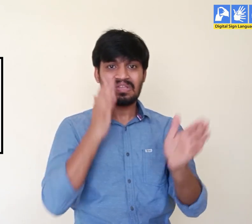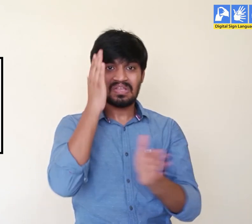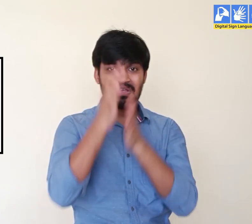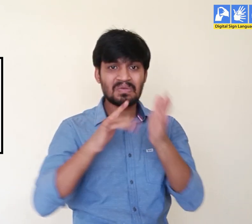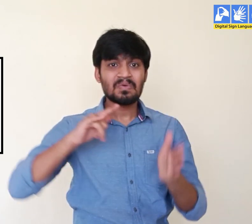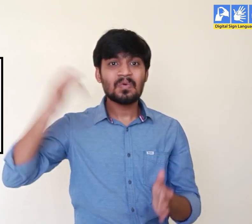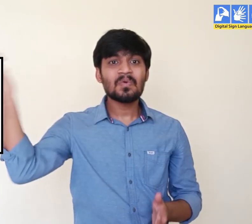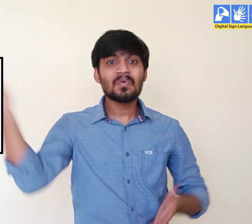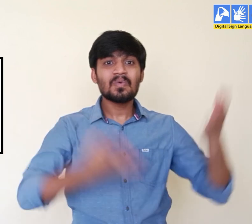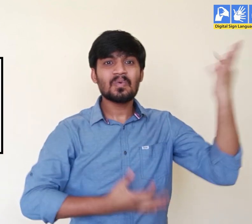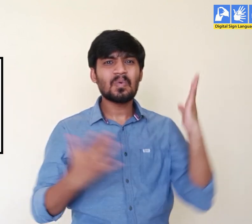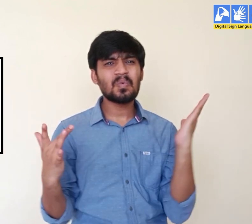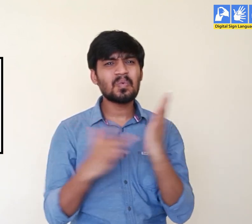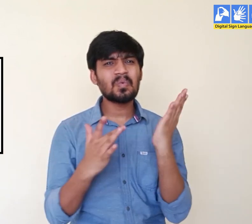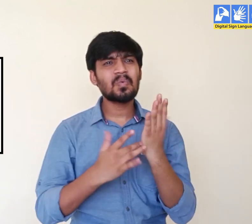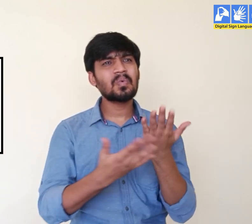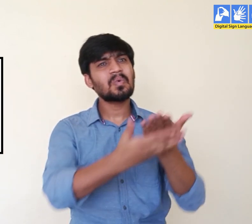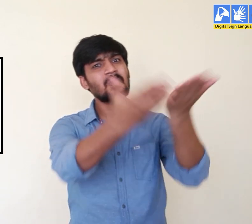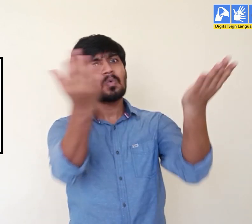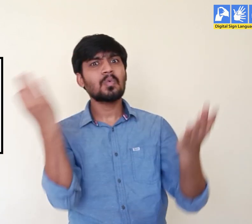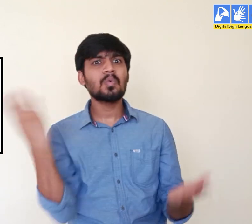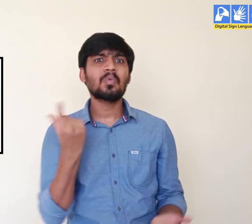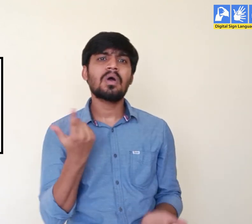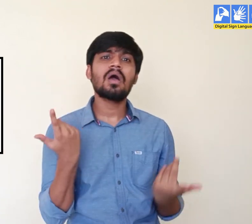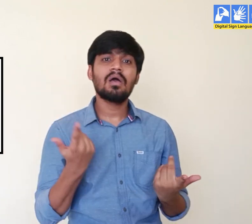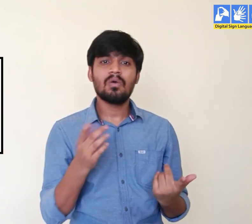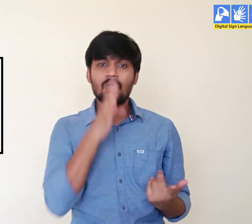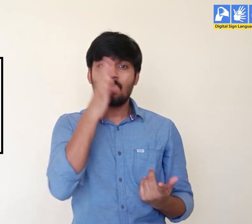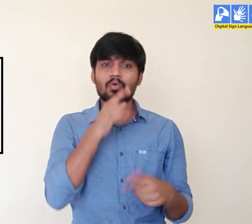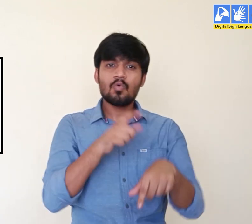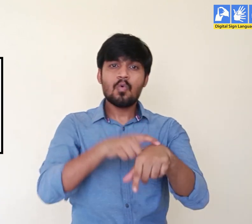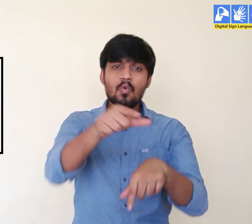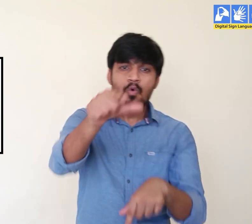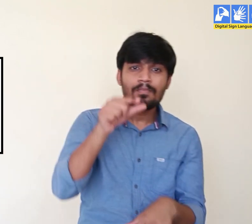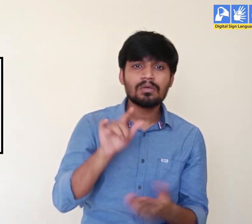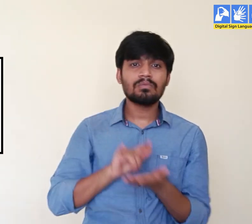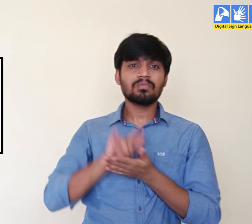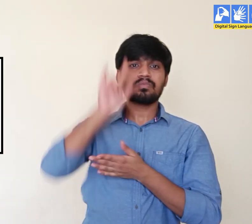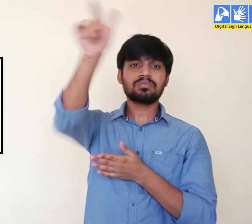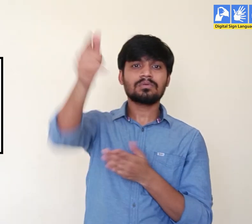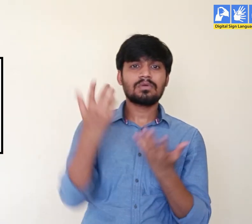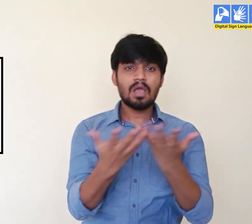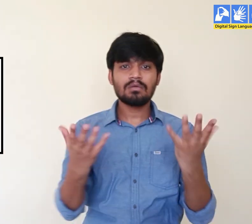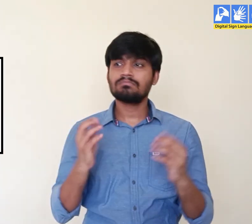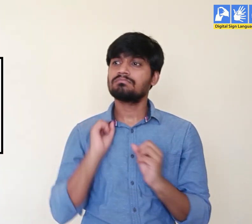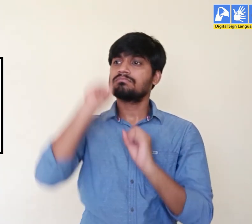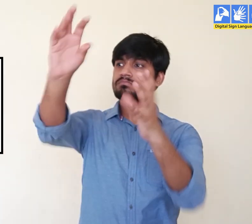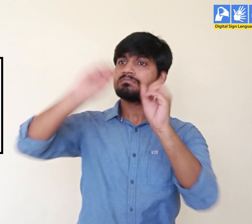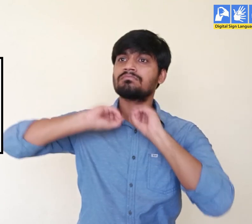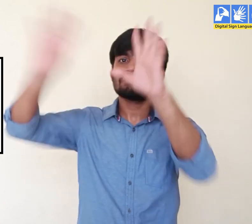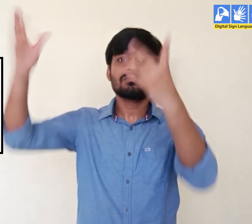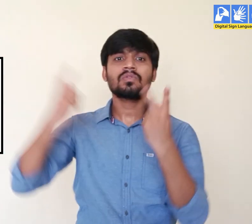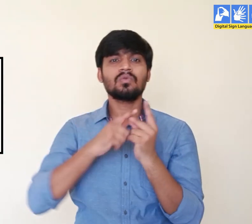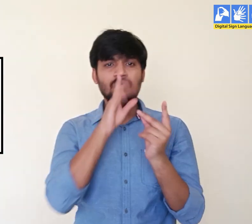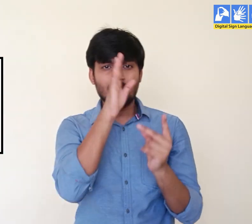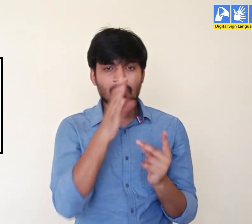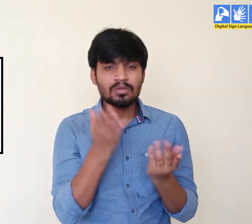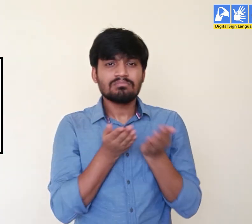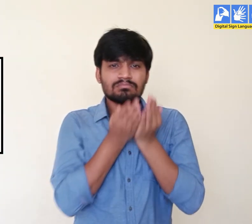automobiles like motorbikes, cars, trains and aeroplanes. These have reduced the travel time. We can send stuff by aeroplanes or